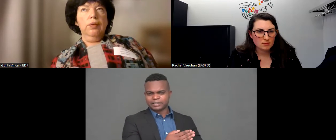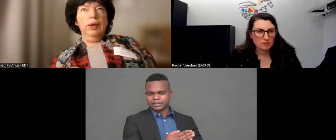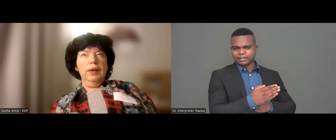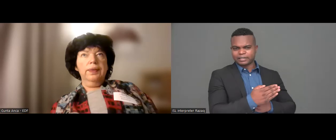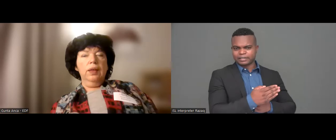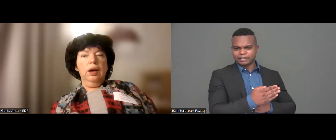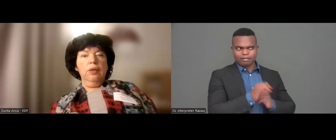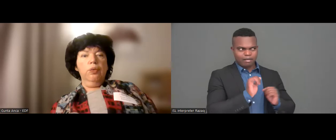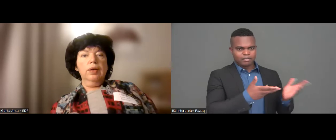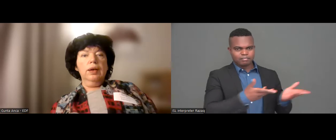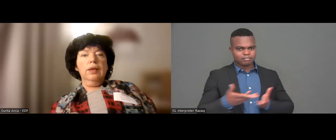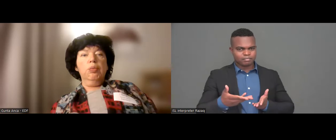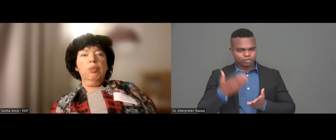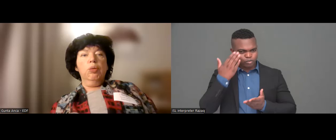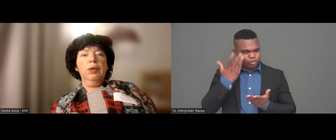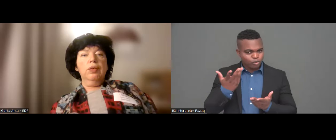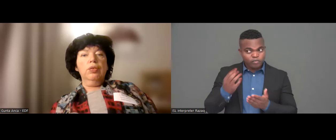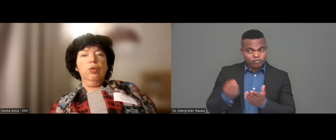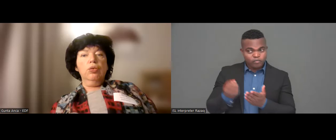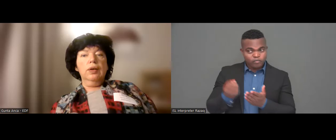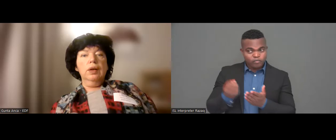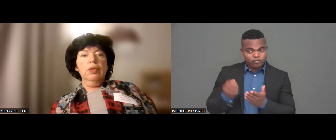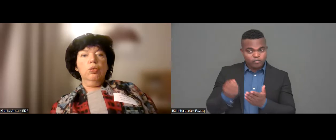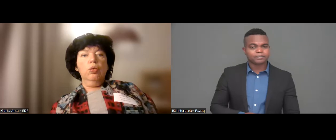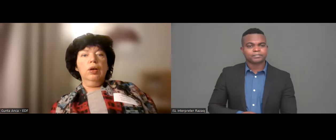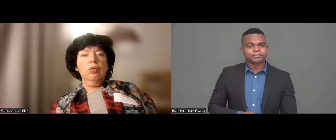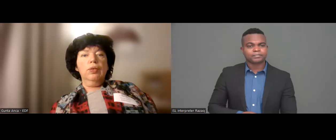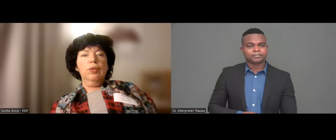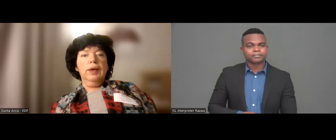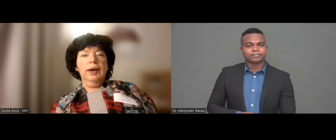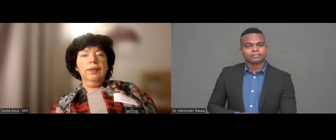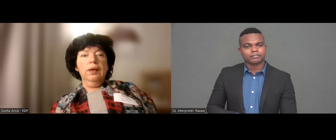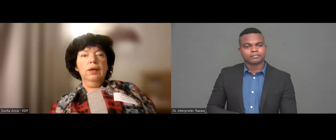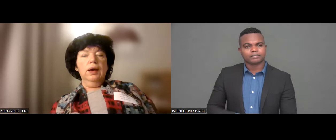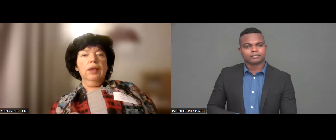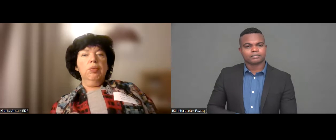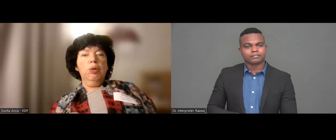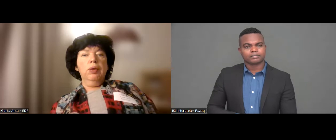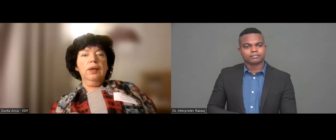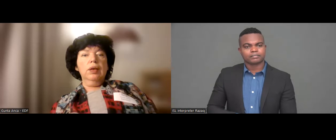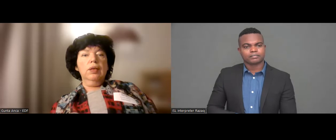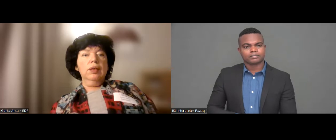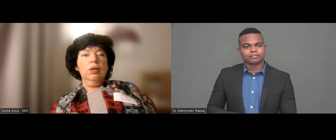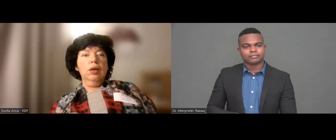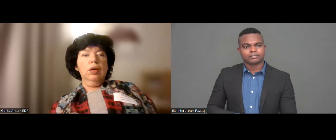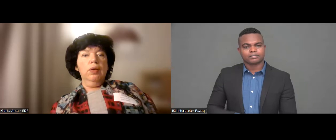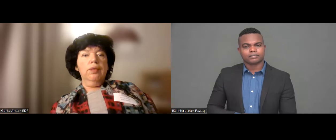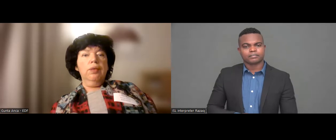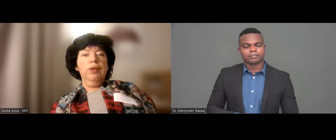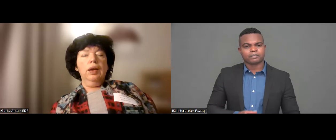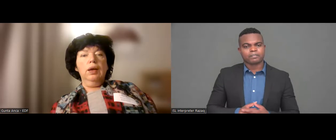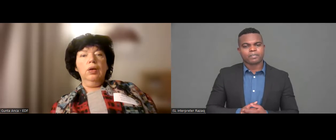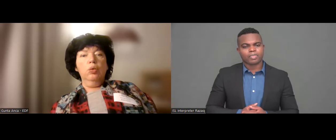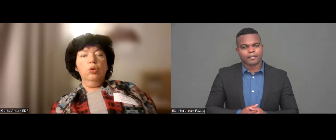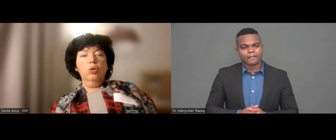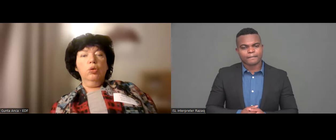we are working at the moment with those countries who can do that at the moment as I said already we have